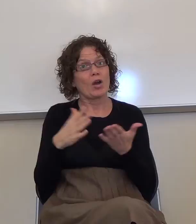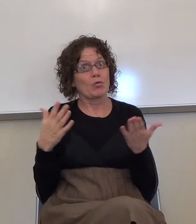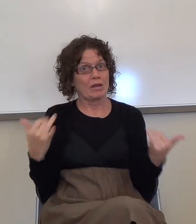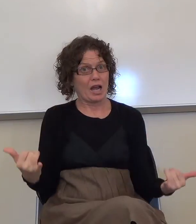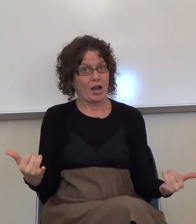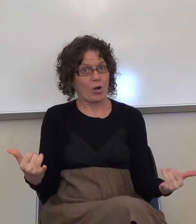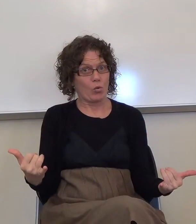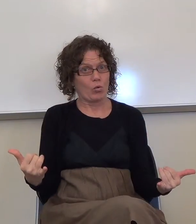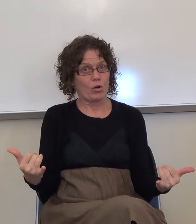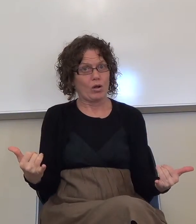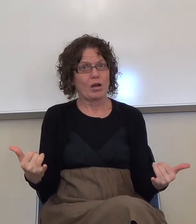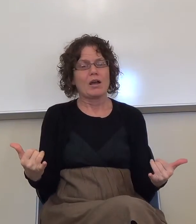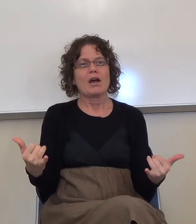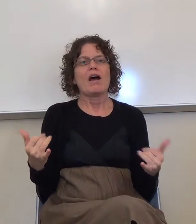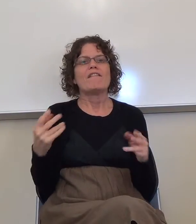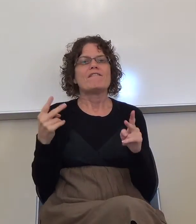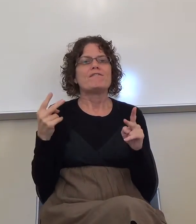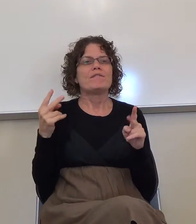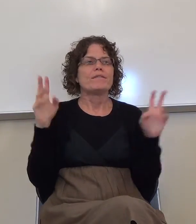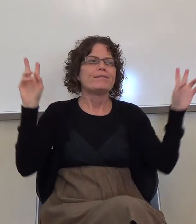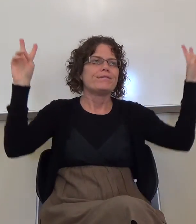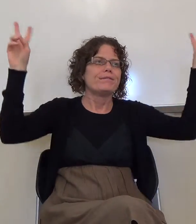figure it out. Or, broke.